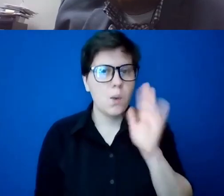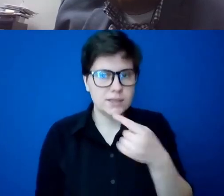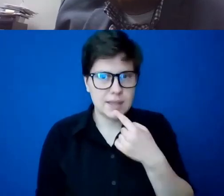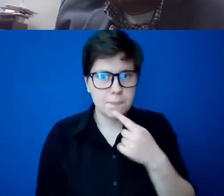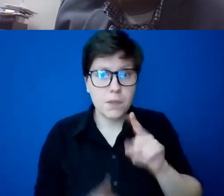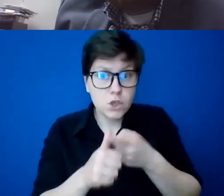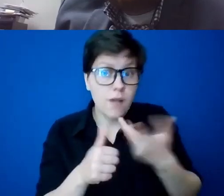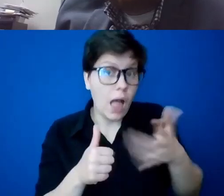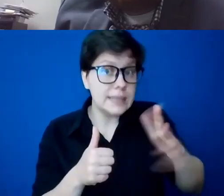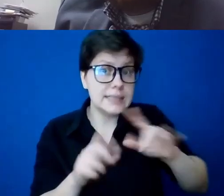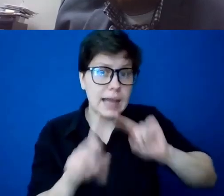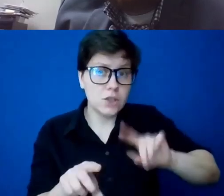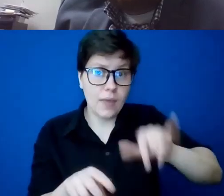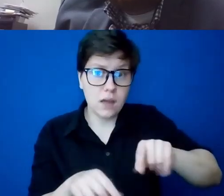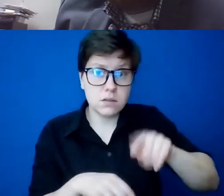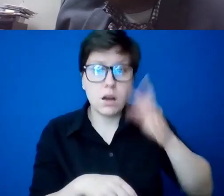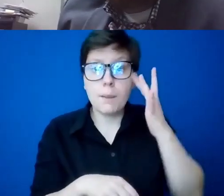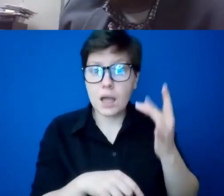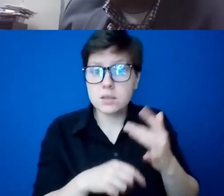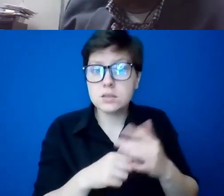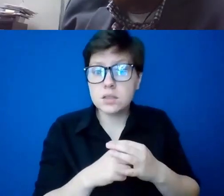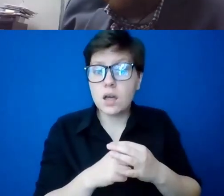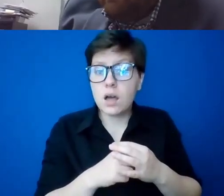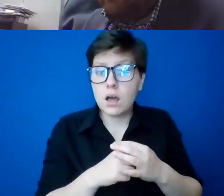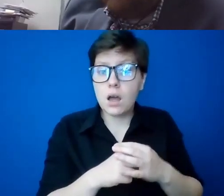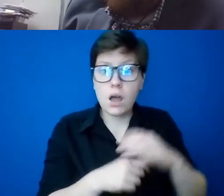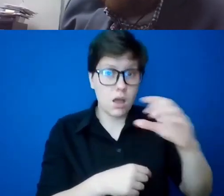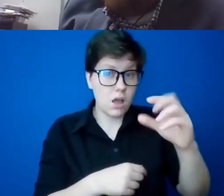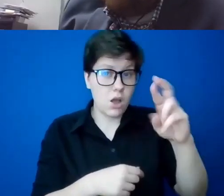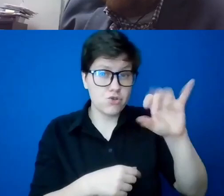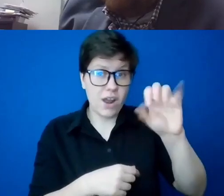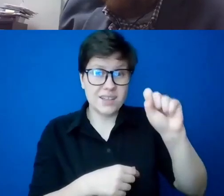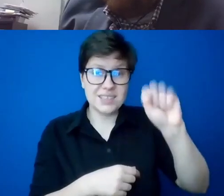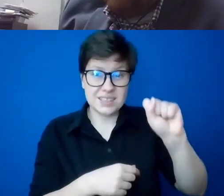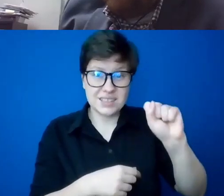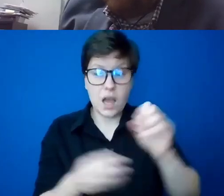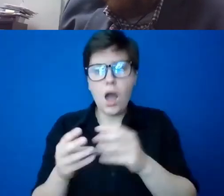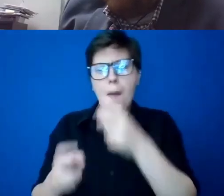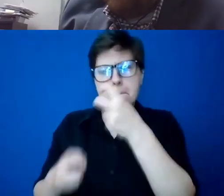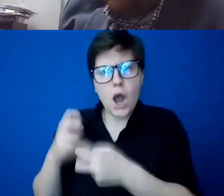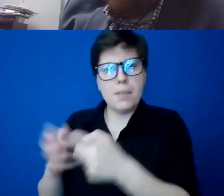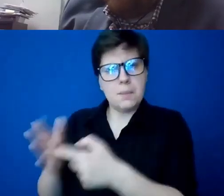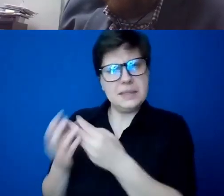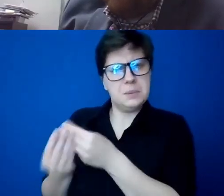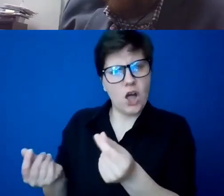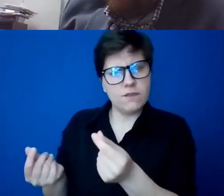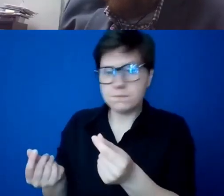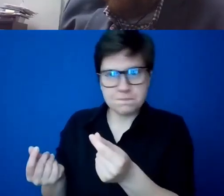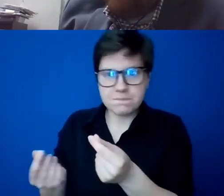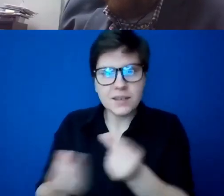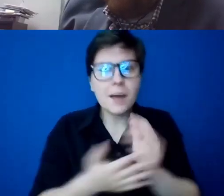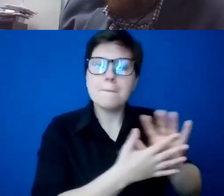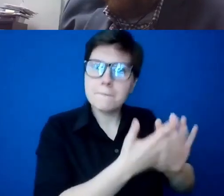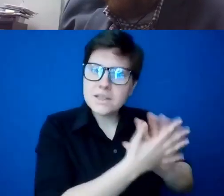because I said that, uh, a crisis is not a problem to be solved, but a mystery